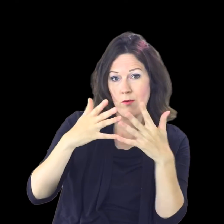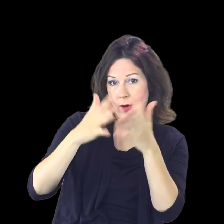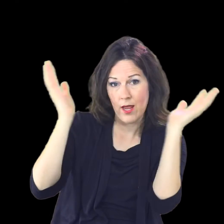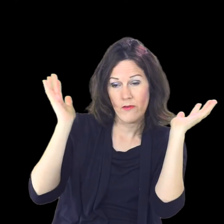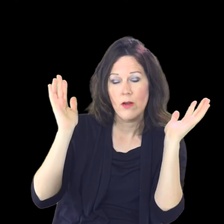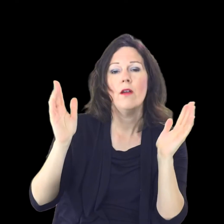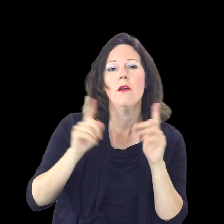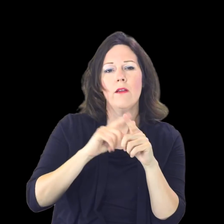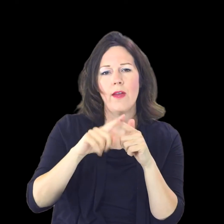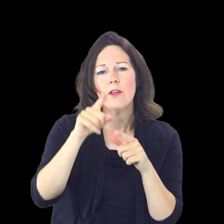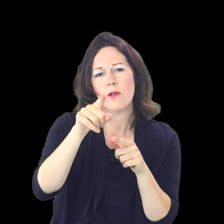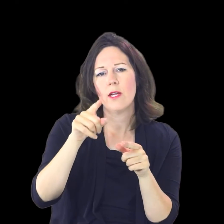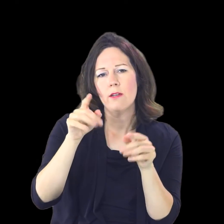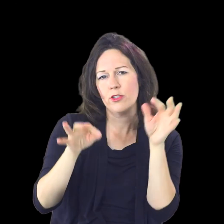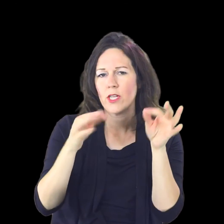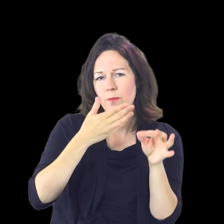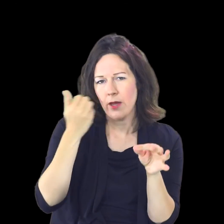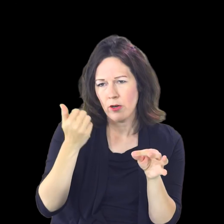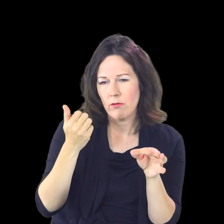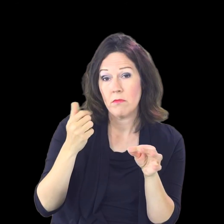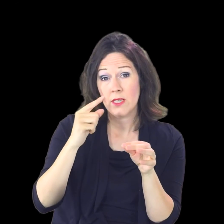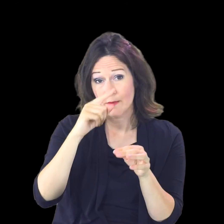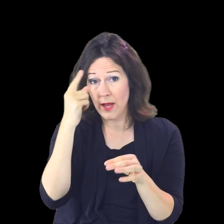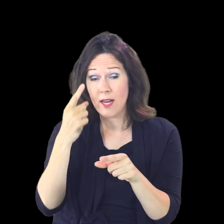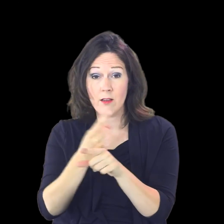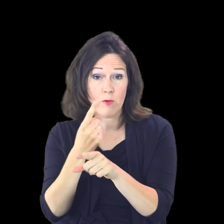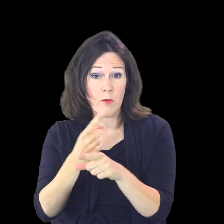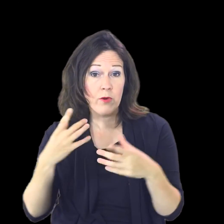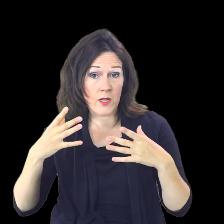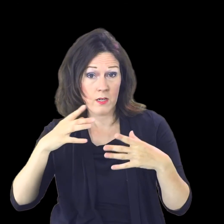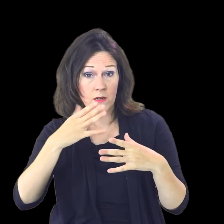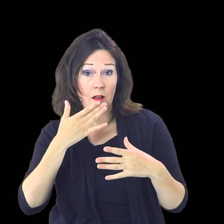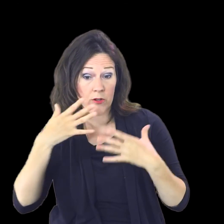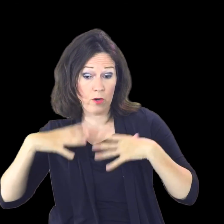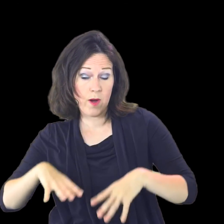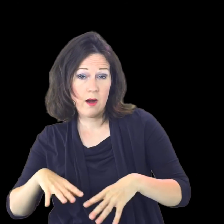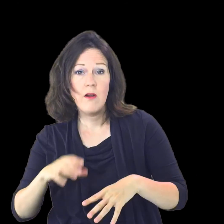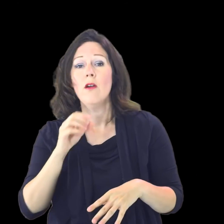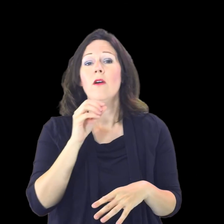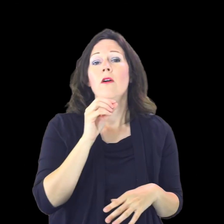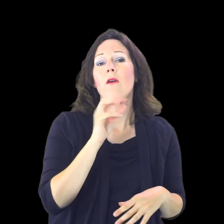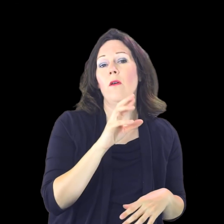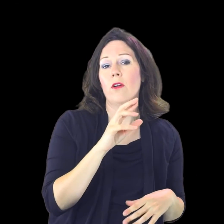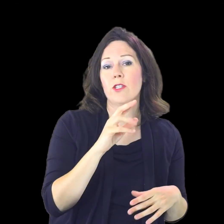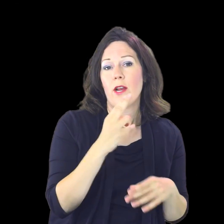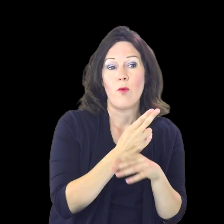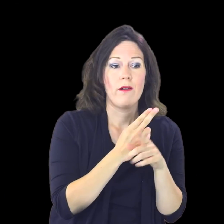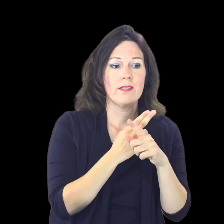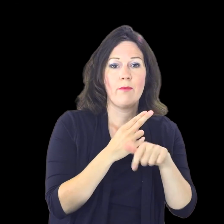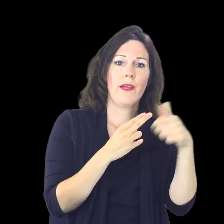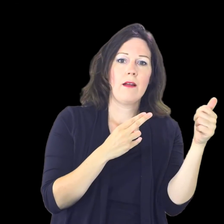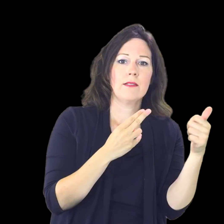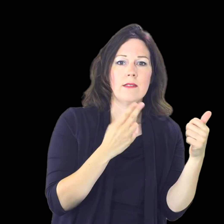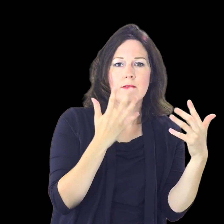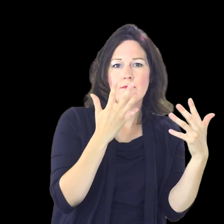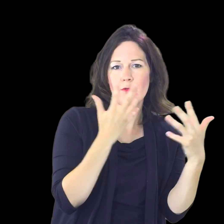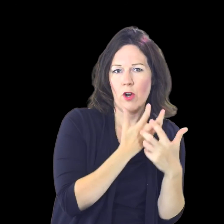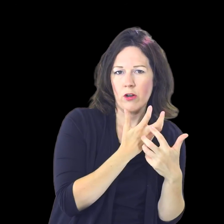whatever then you can judge better is black the appropriate color to wear or should I wear something else dark